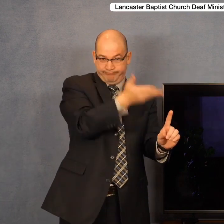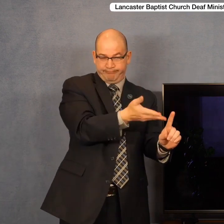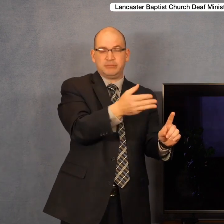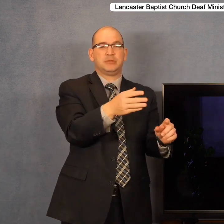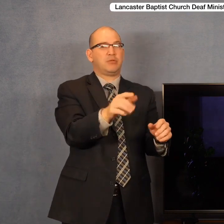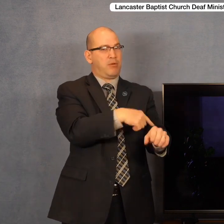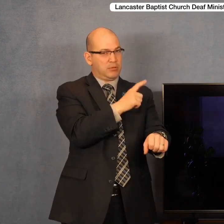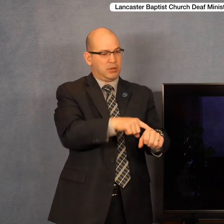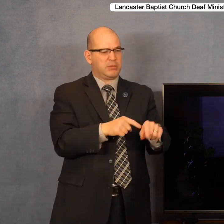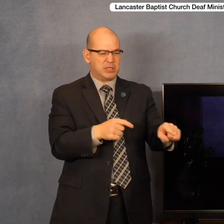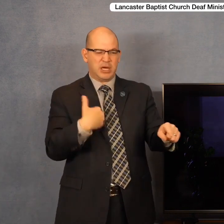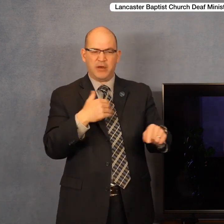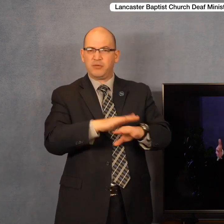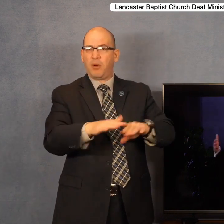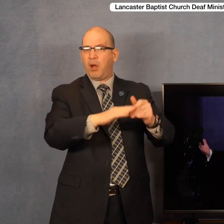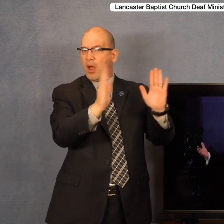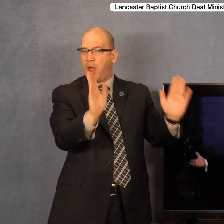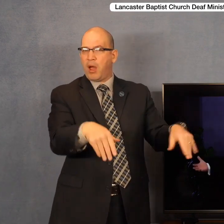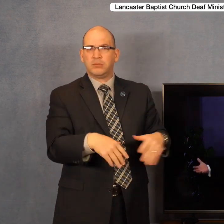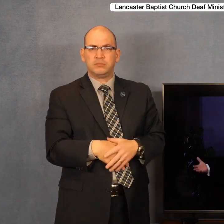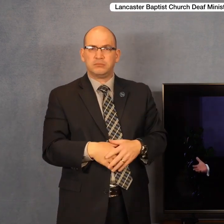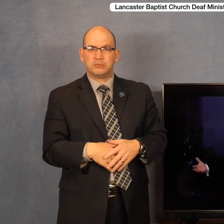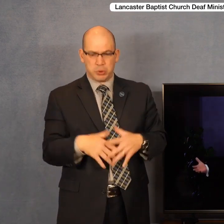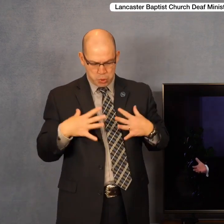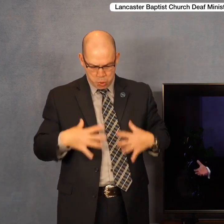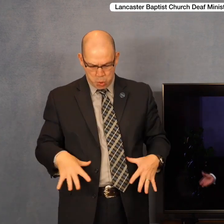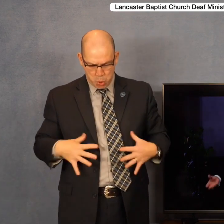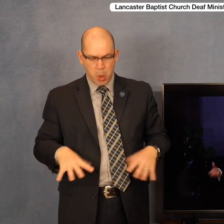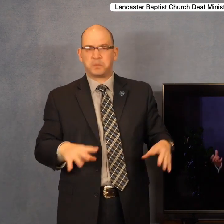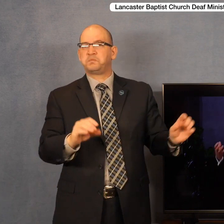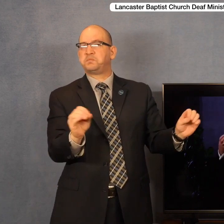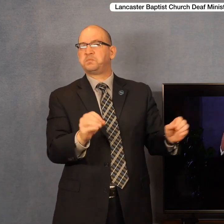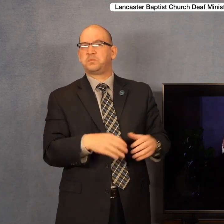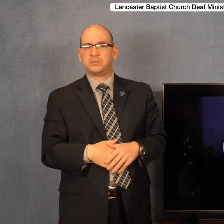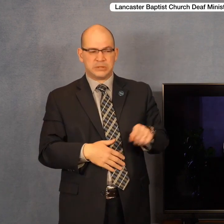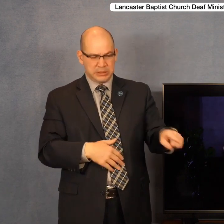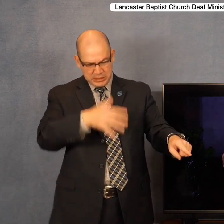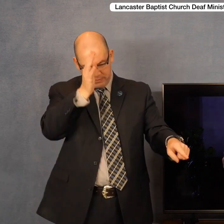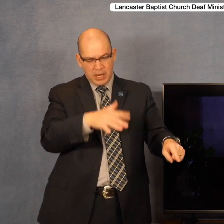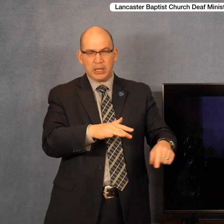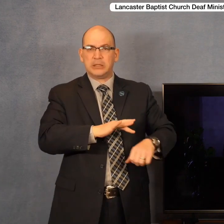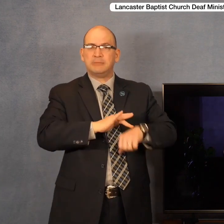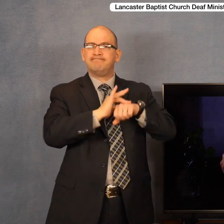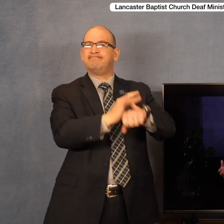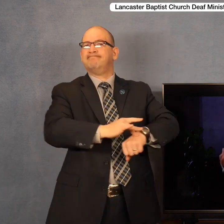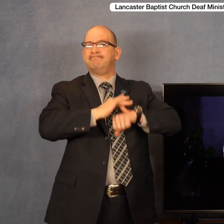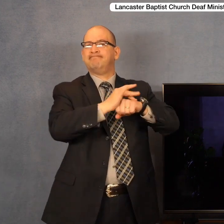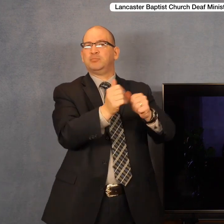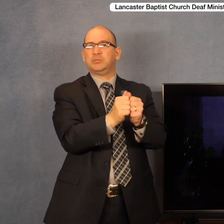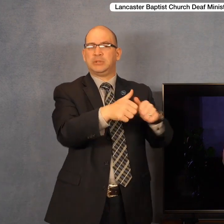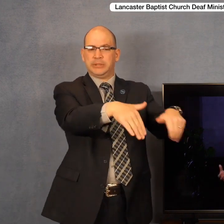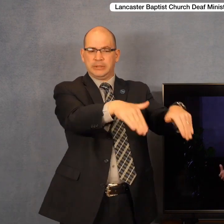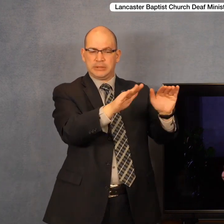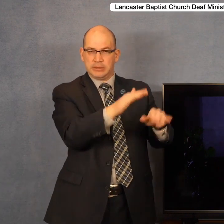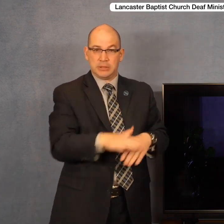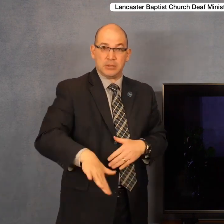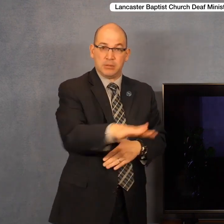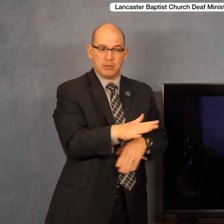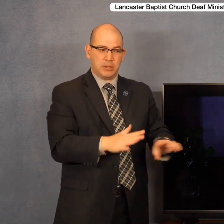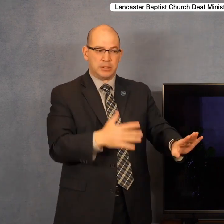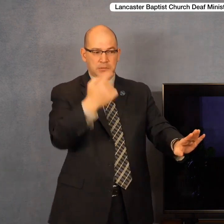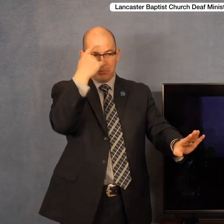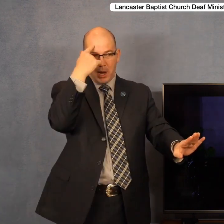clothing. He went around from tomb to tomb. Here was a man that was not thinking rightly.